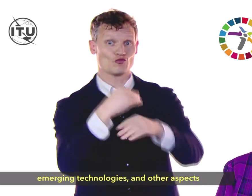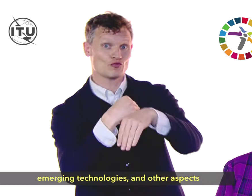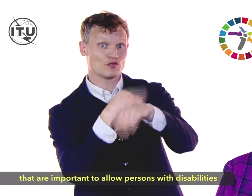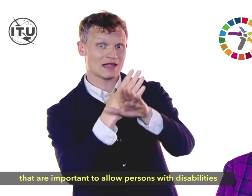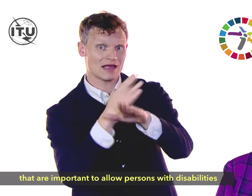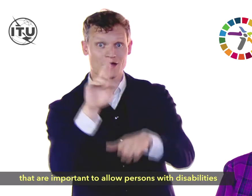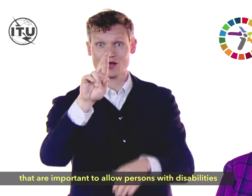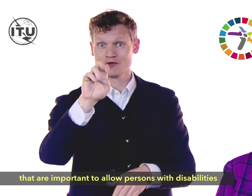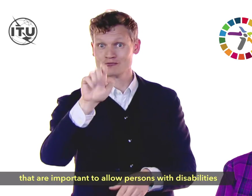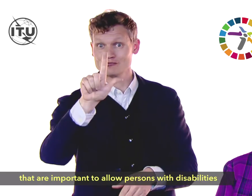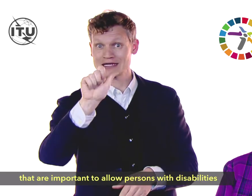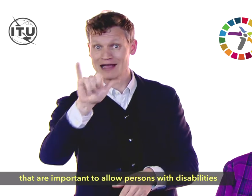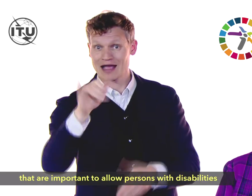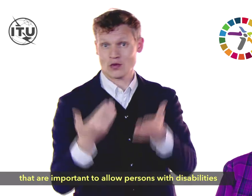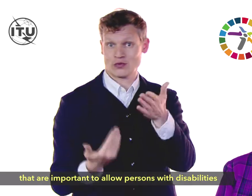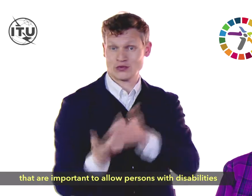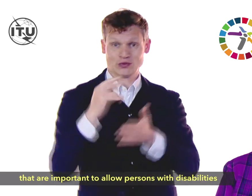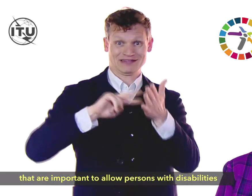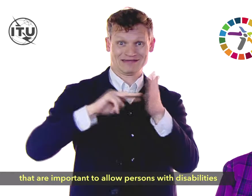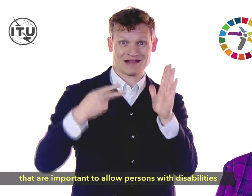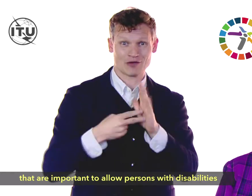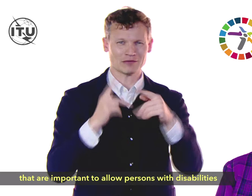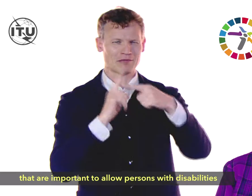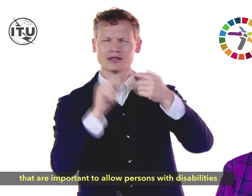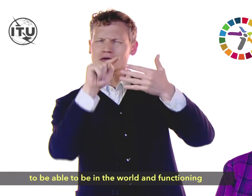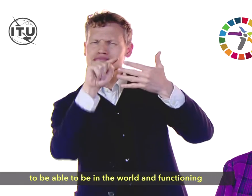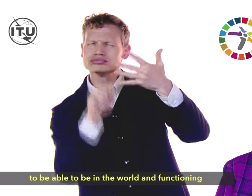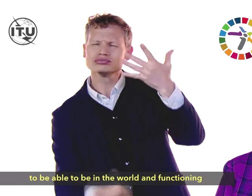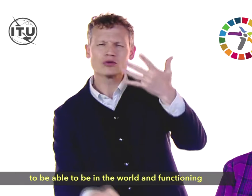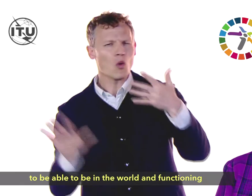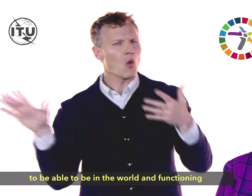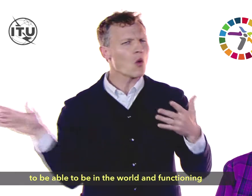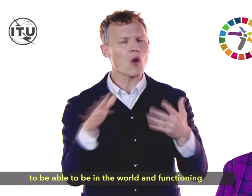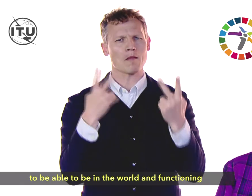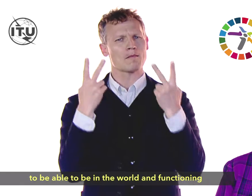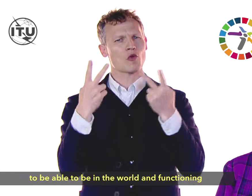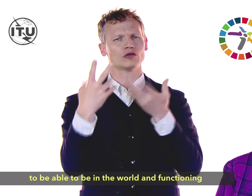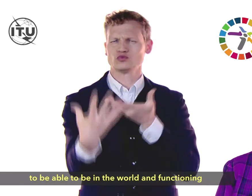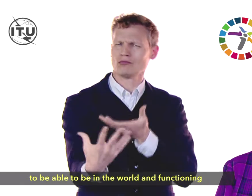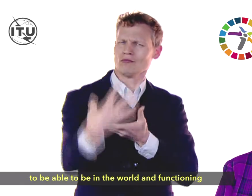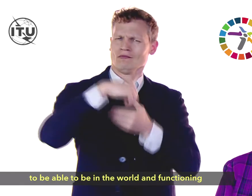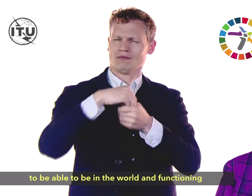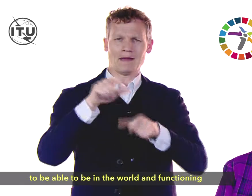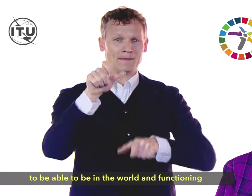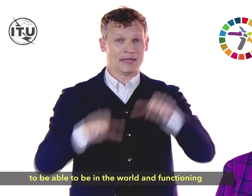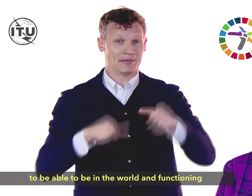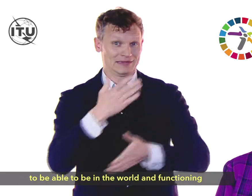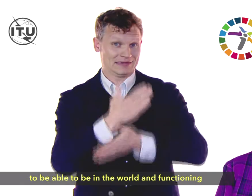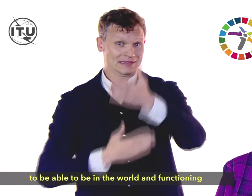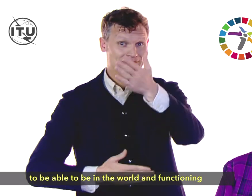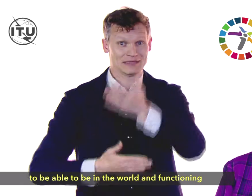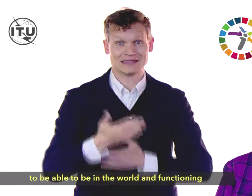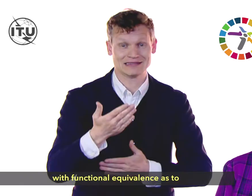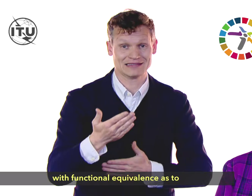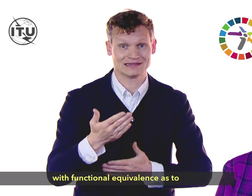aspects that are important to allow persons with disabilities to be able to be in the world and